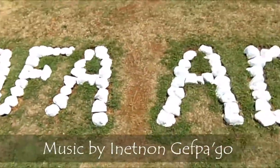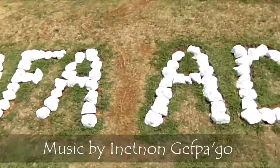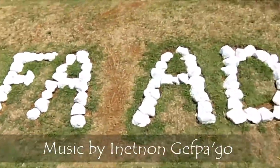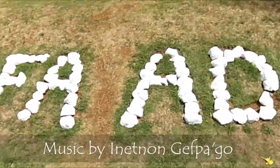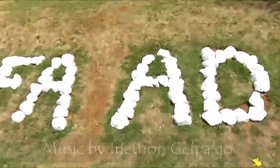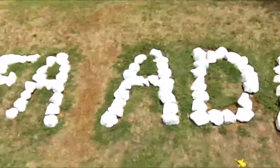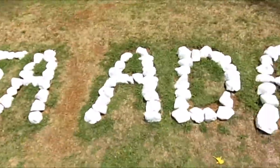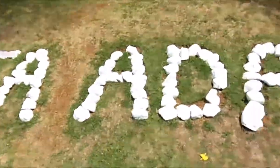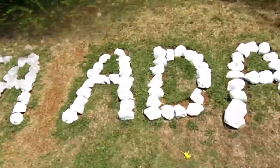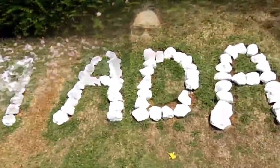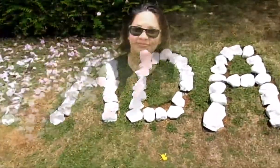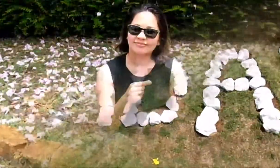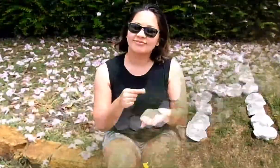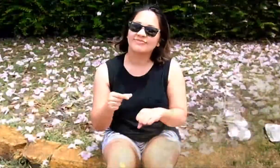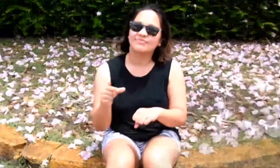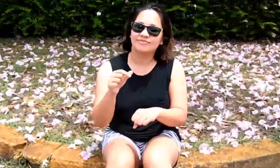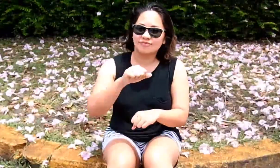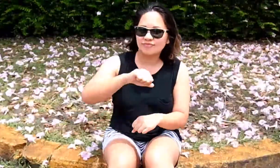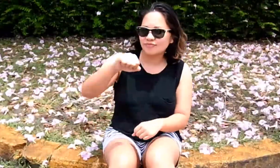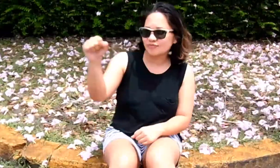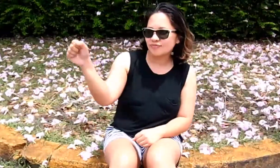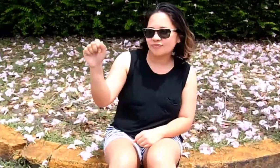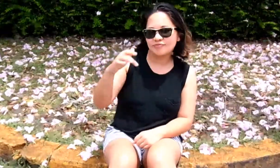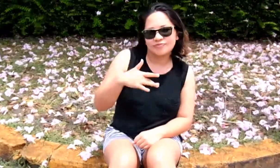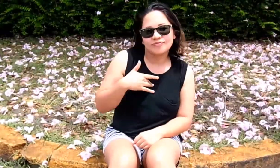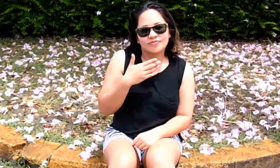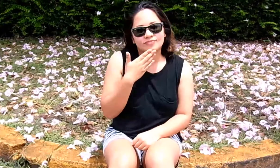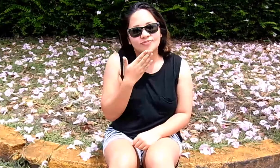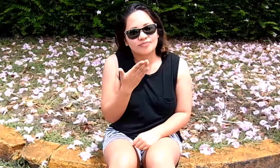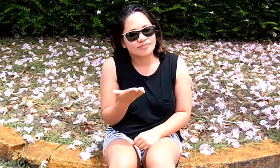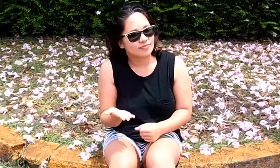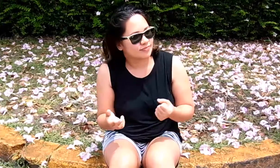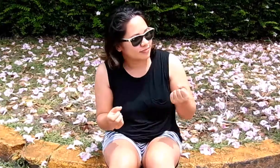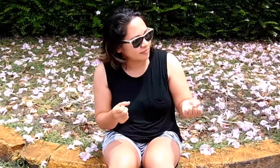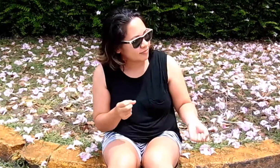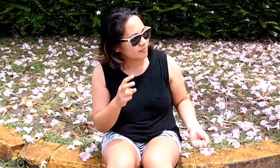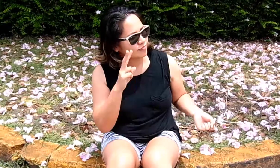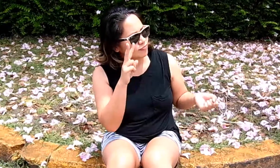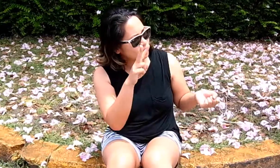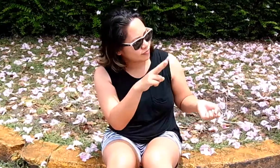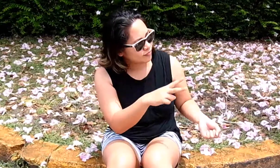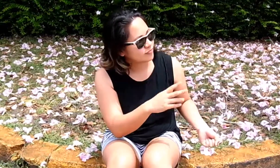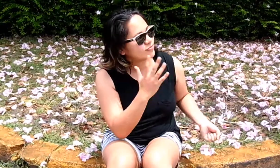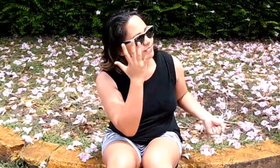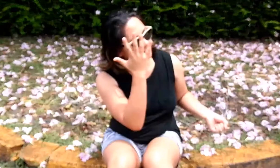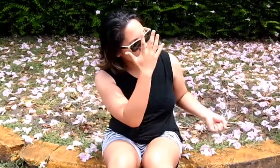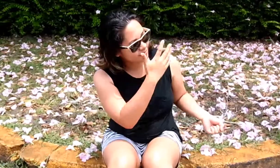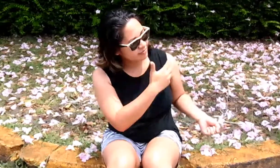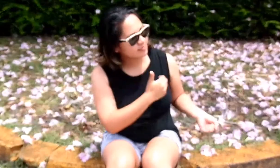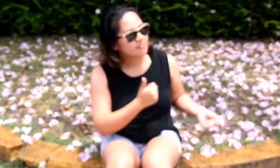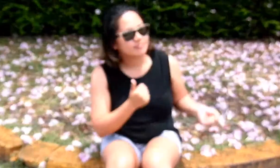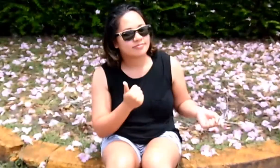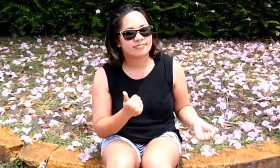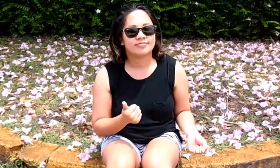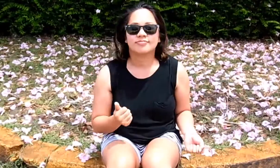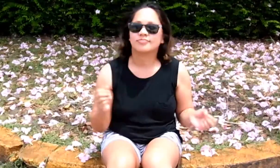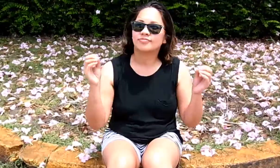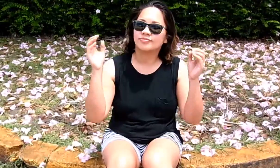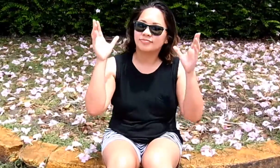Driving round, windows down Warm